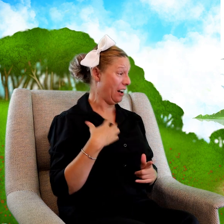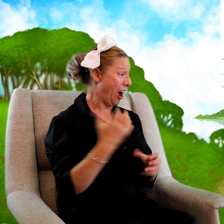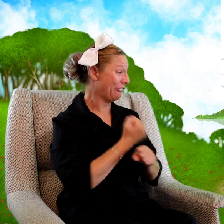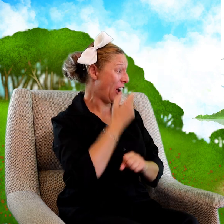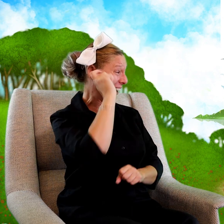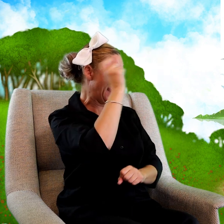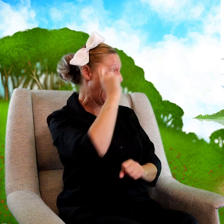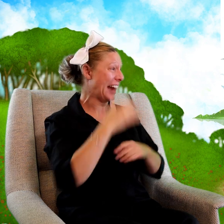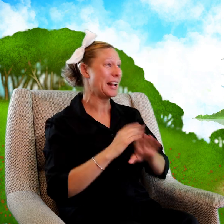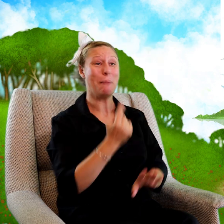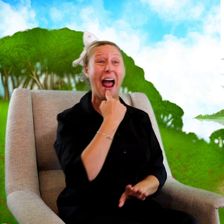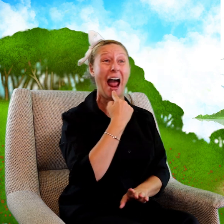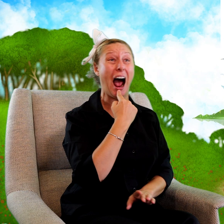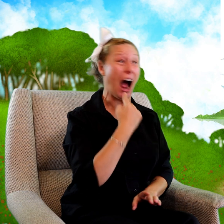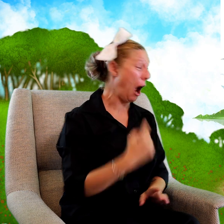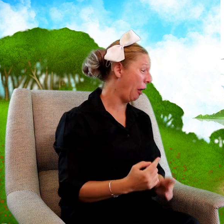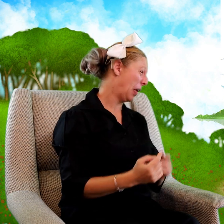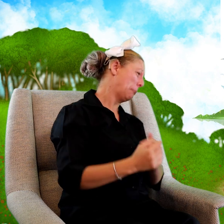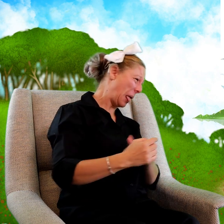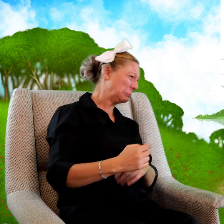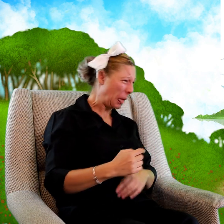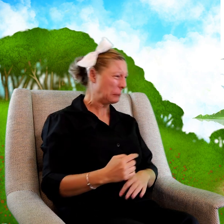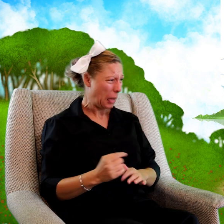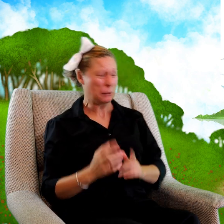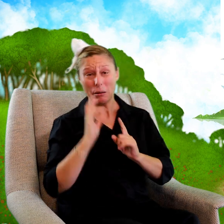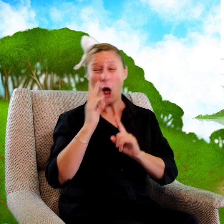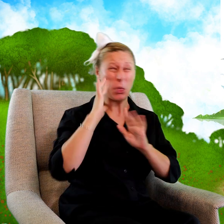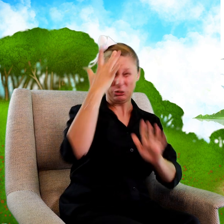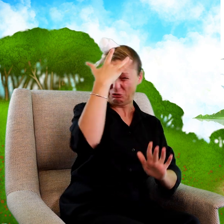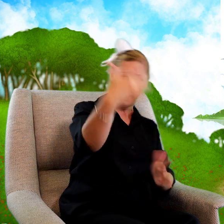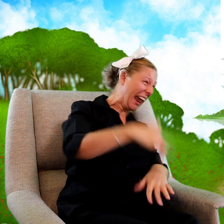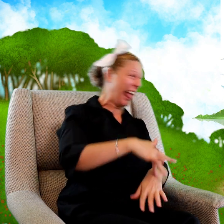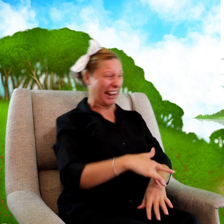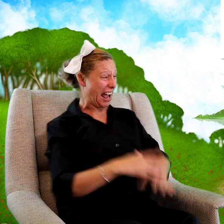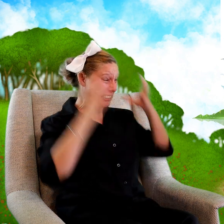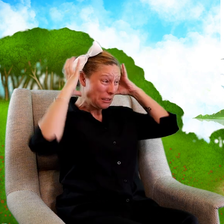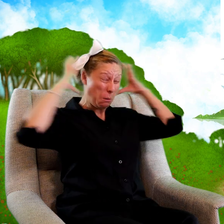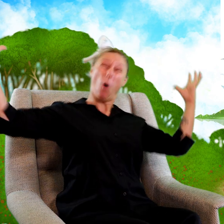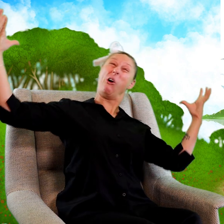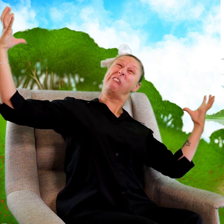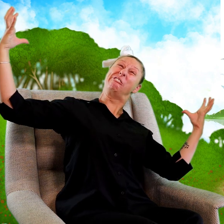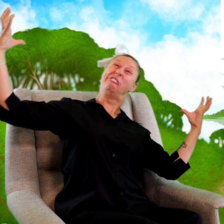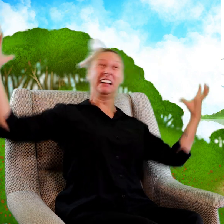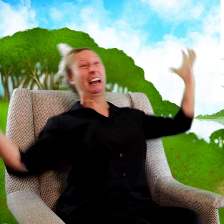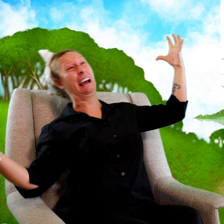Ew, we've got dog hair in our mouths and we look ridiculous, complained Ben.